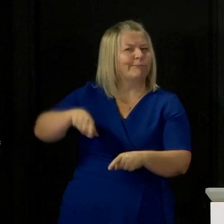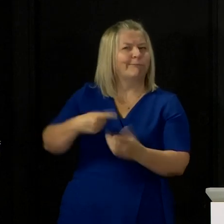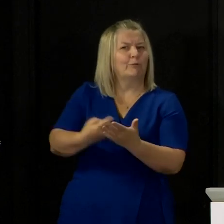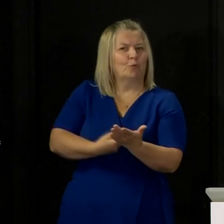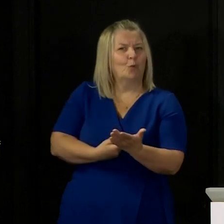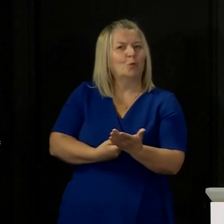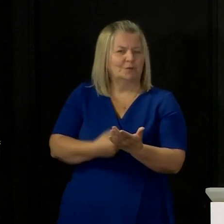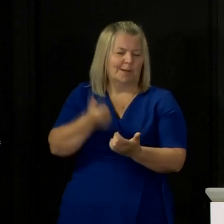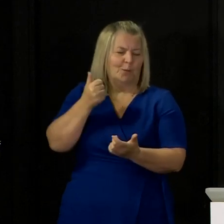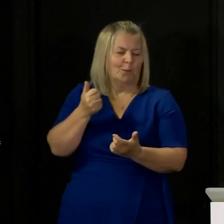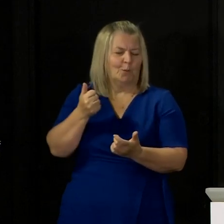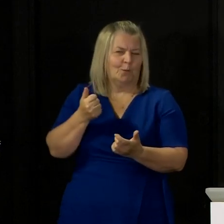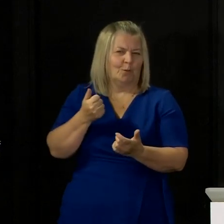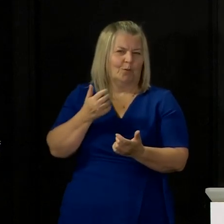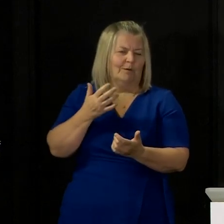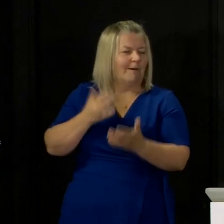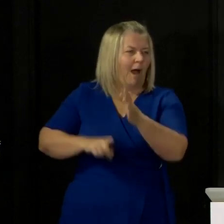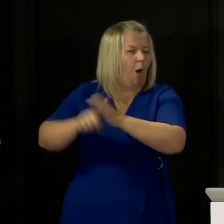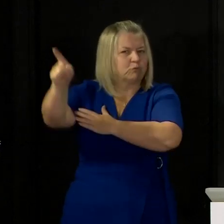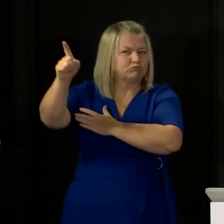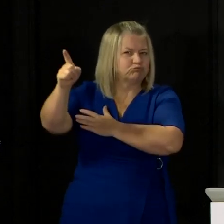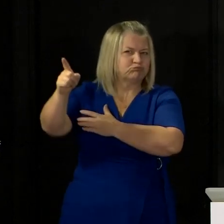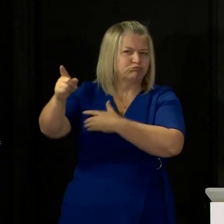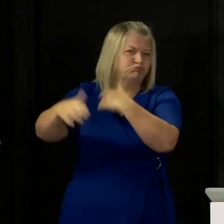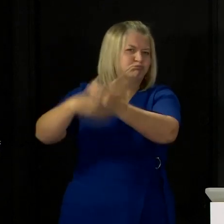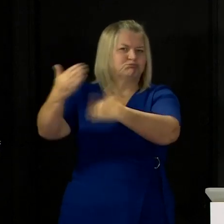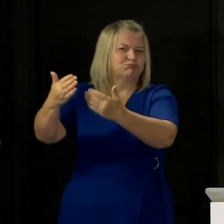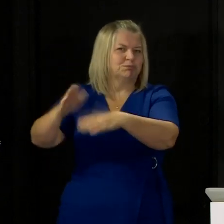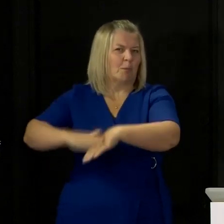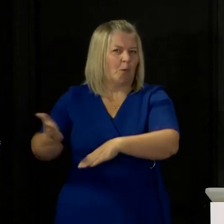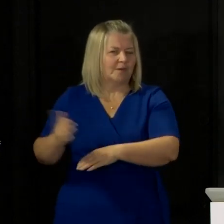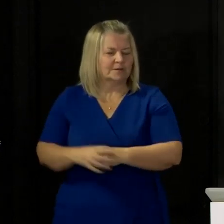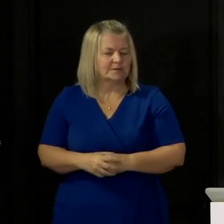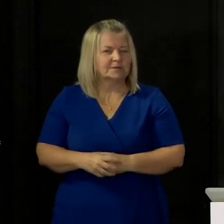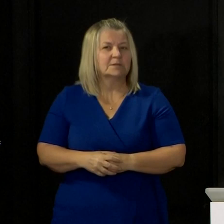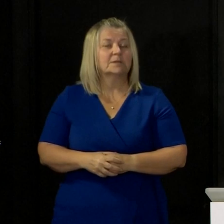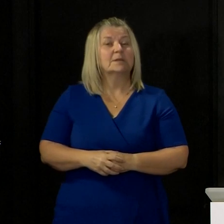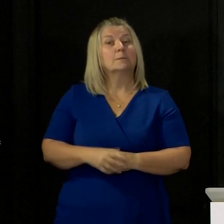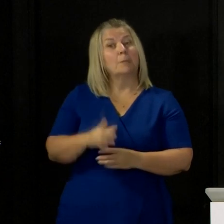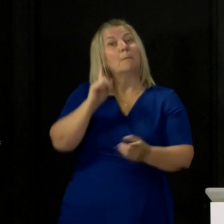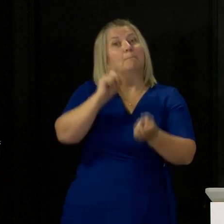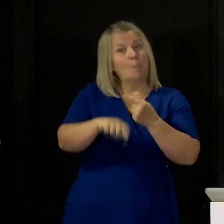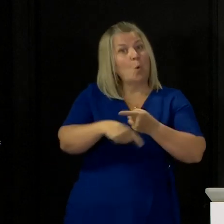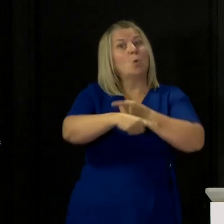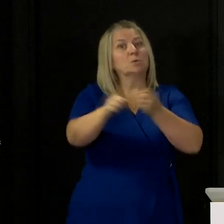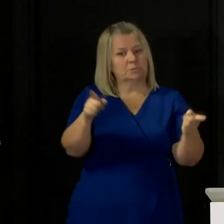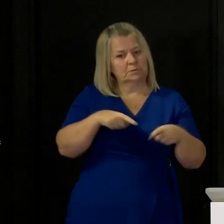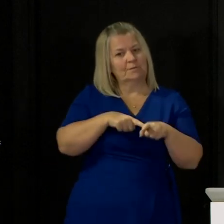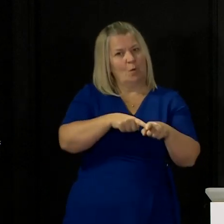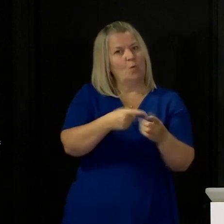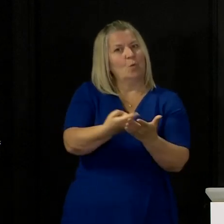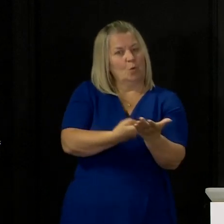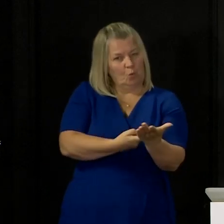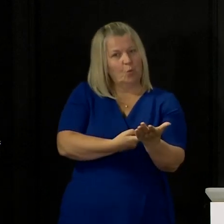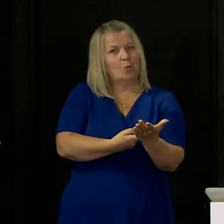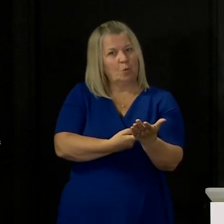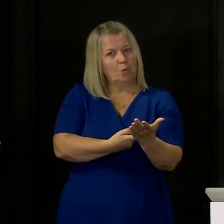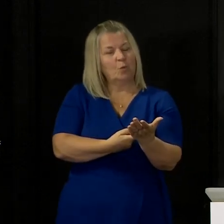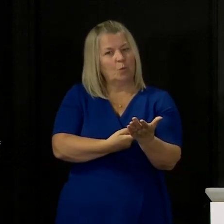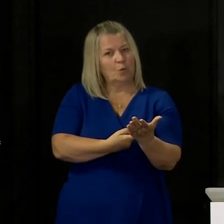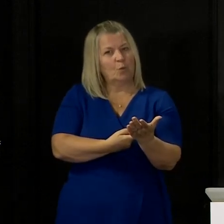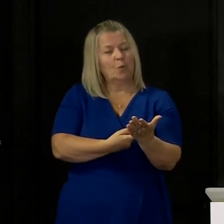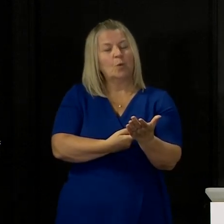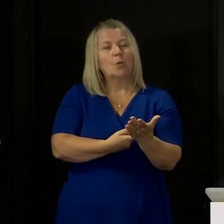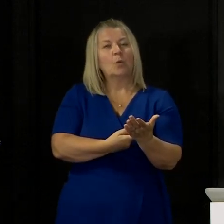understand that people may be feeling frustrated and that's the general population that will be even more so for those in the